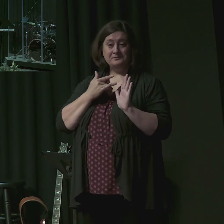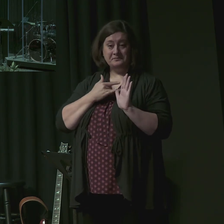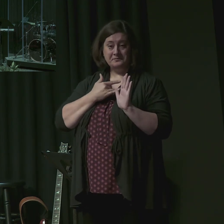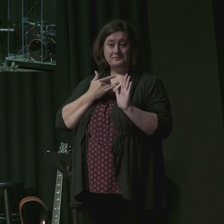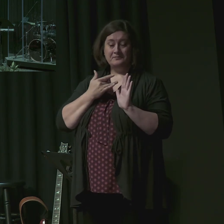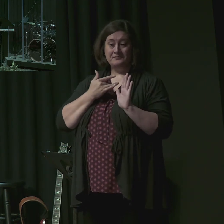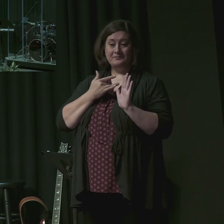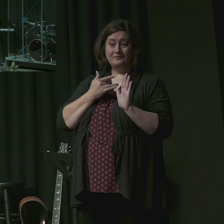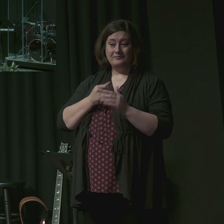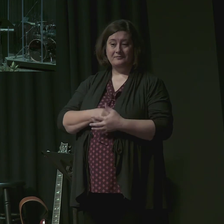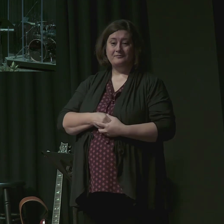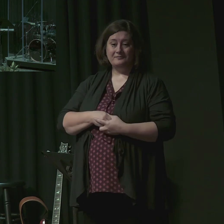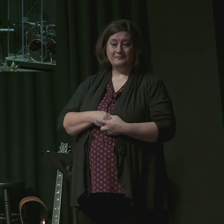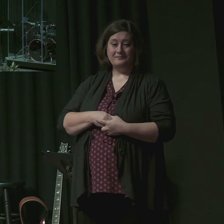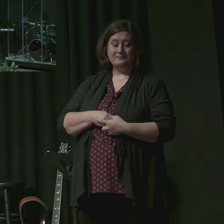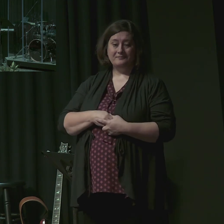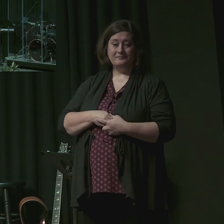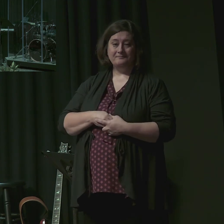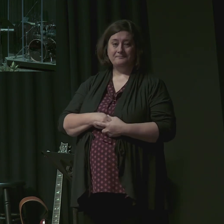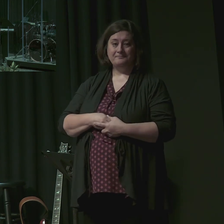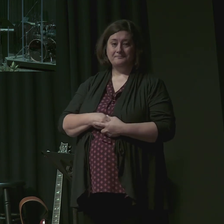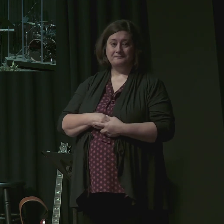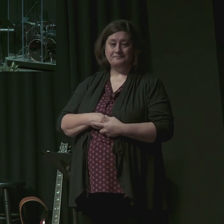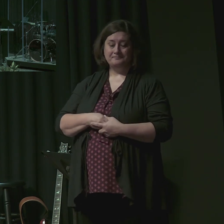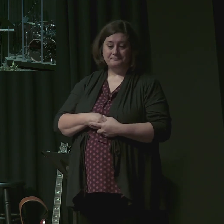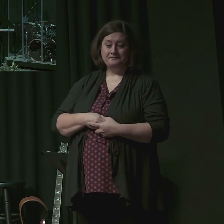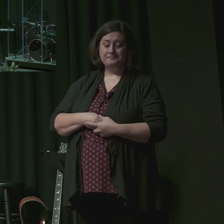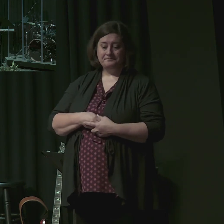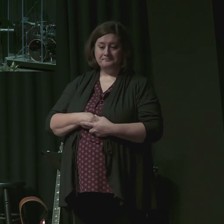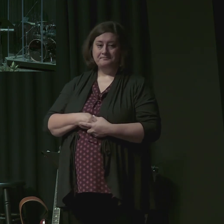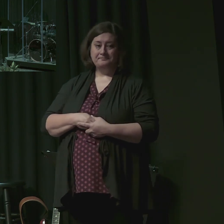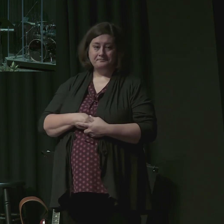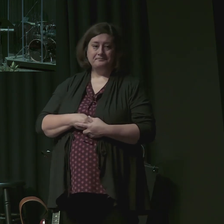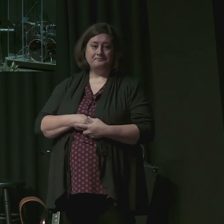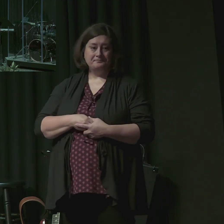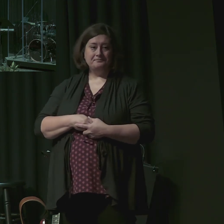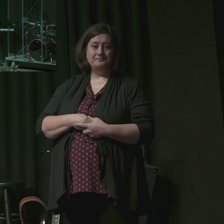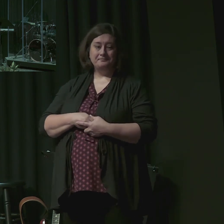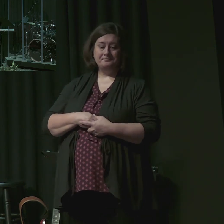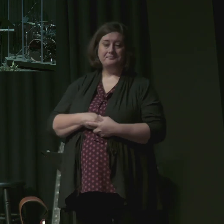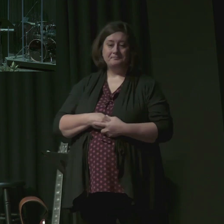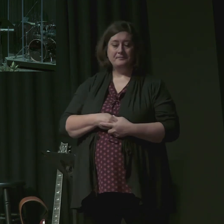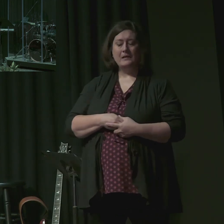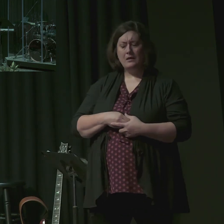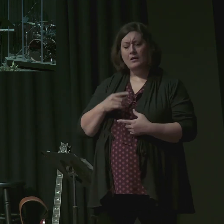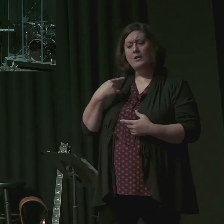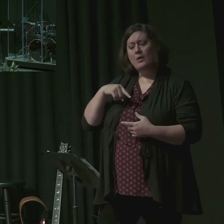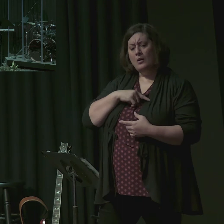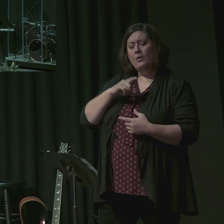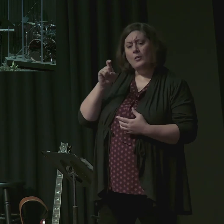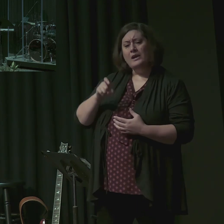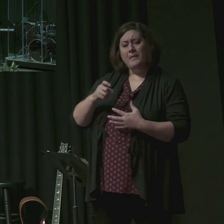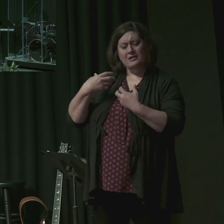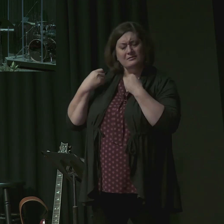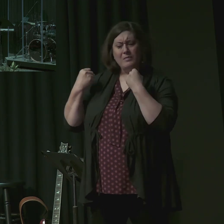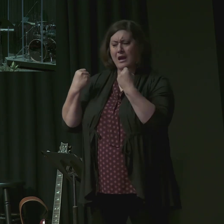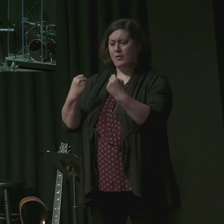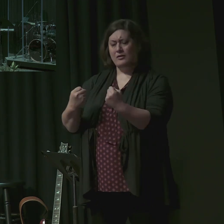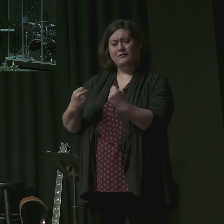-tasting medicine of correction tolerable. We must powerfully communicate